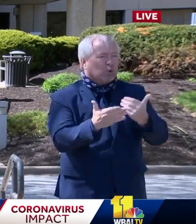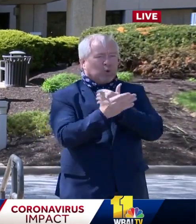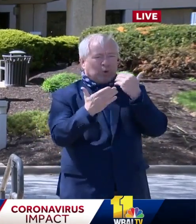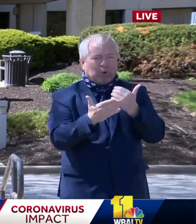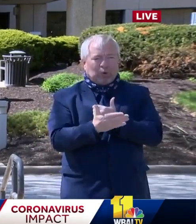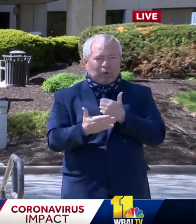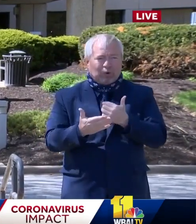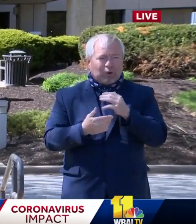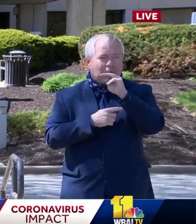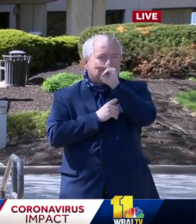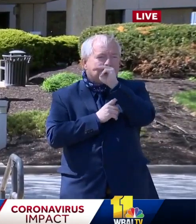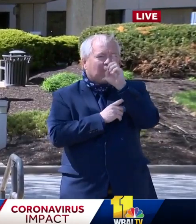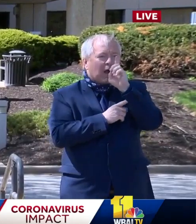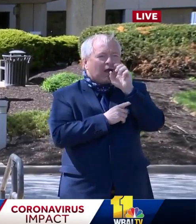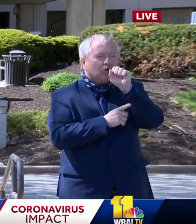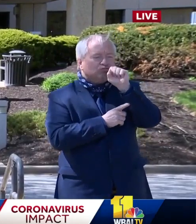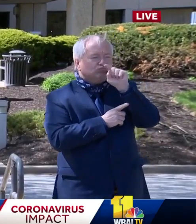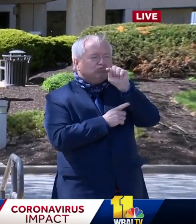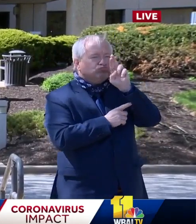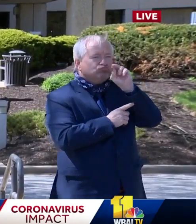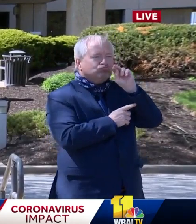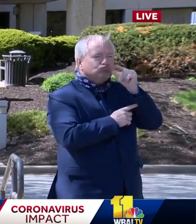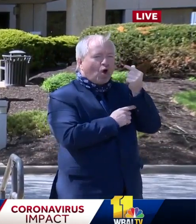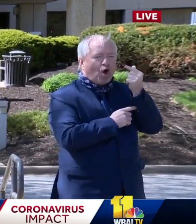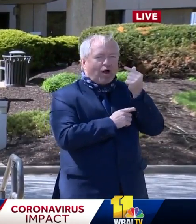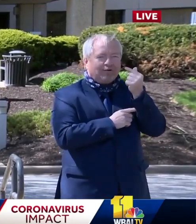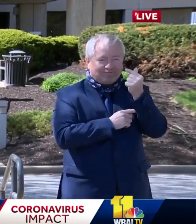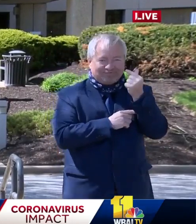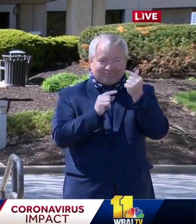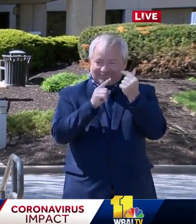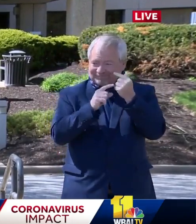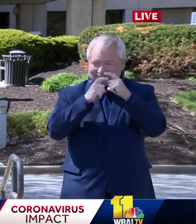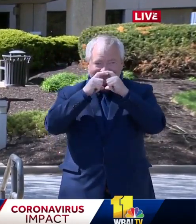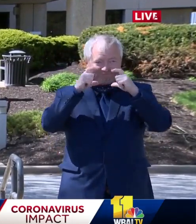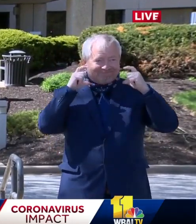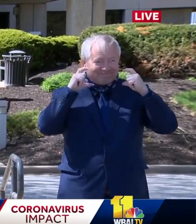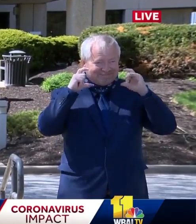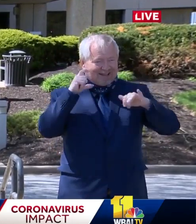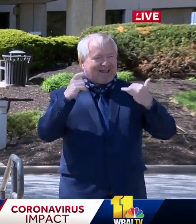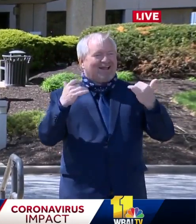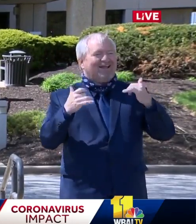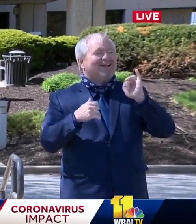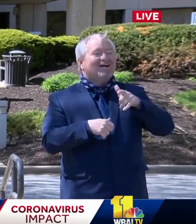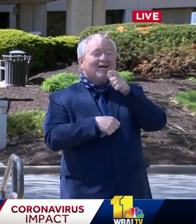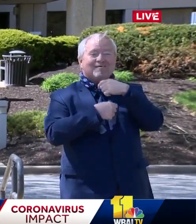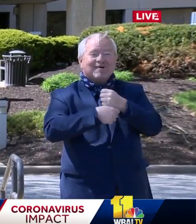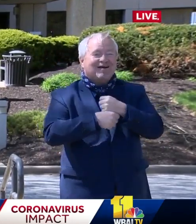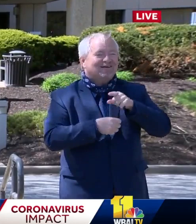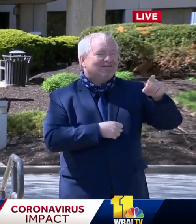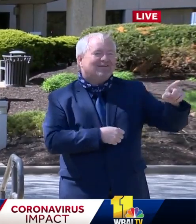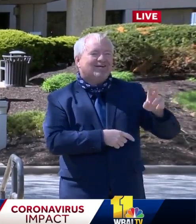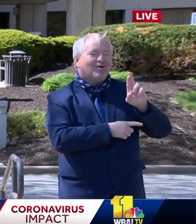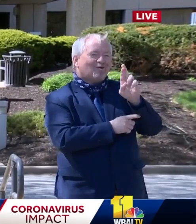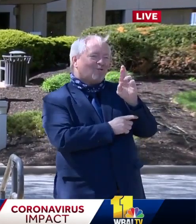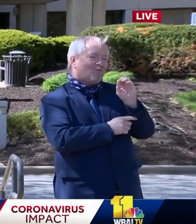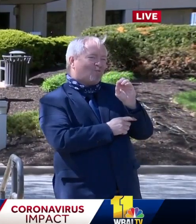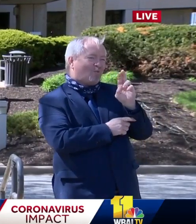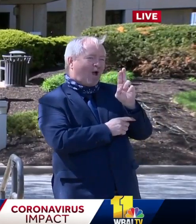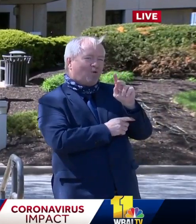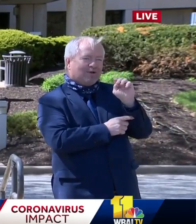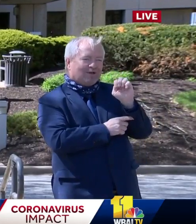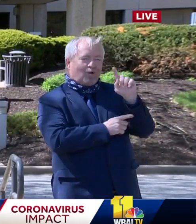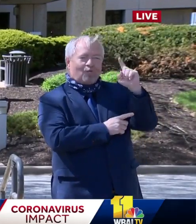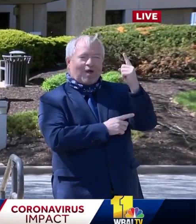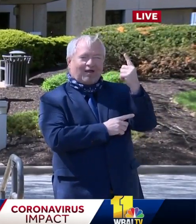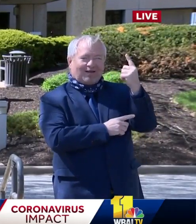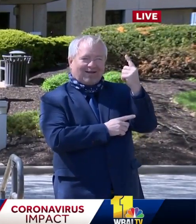mask I wore to the press conference today. It's made by Route One Apparel, which was started here in Prince